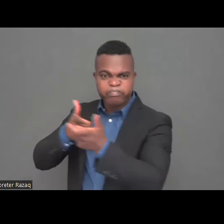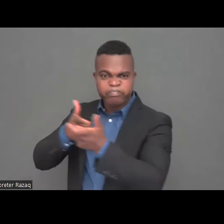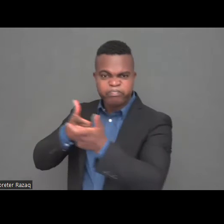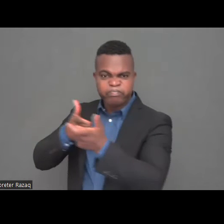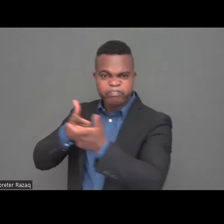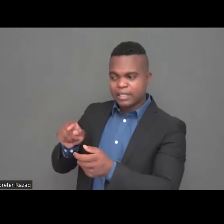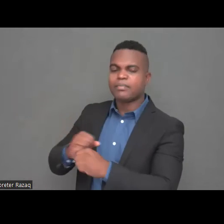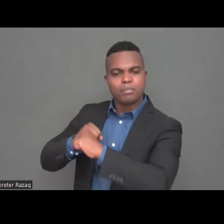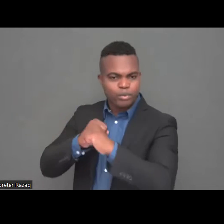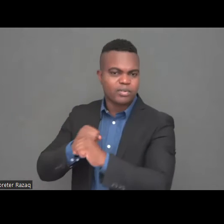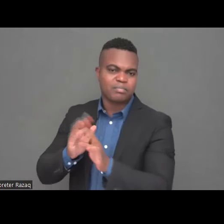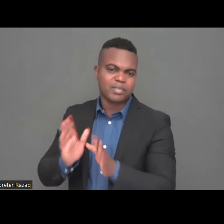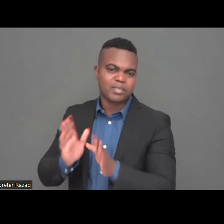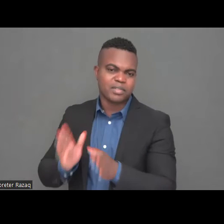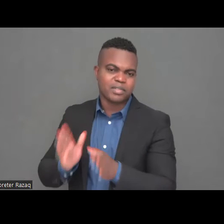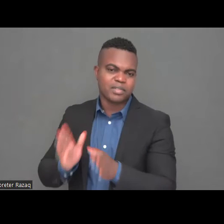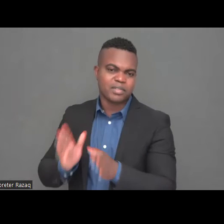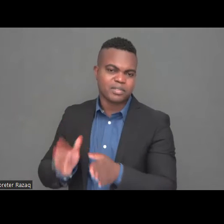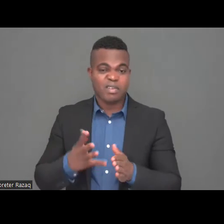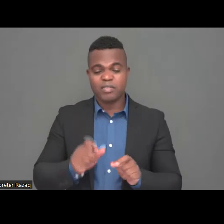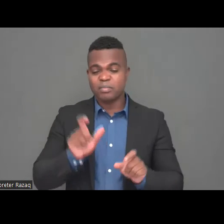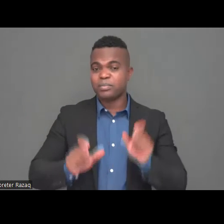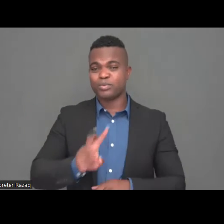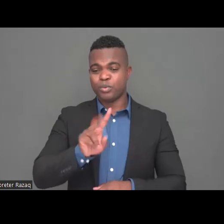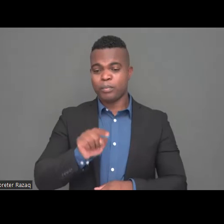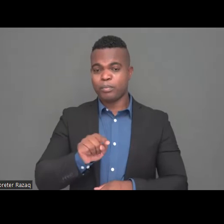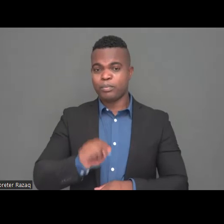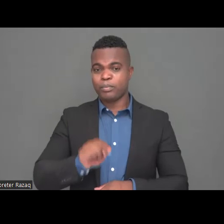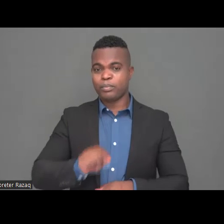There the beginning of the war,